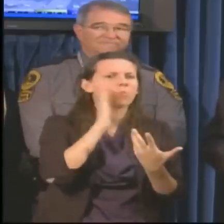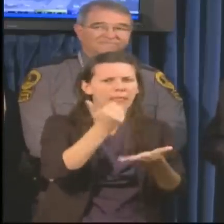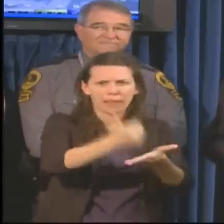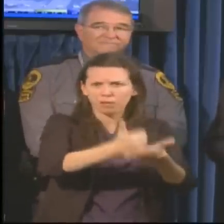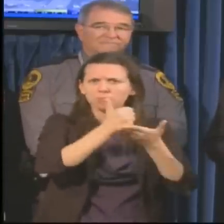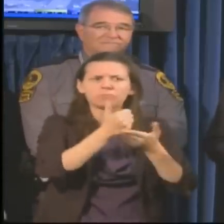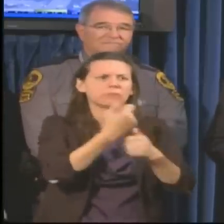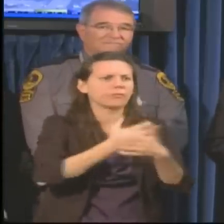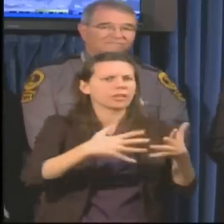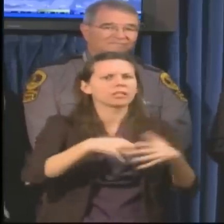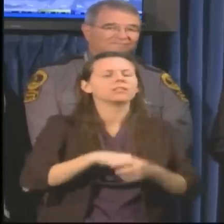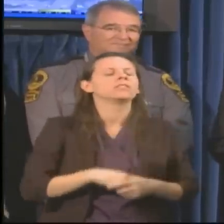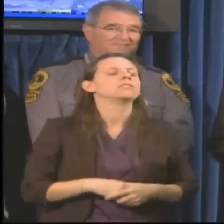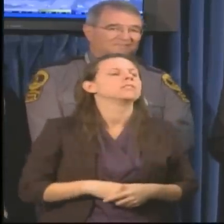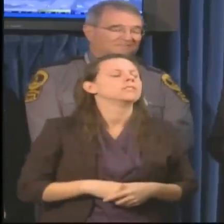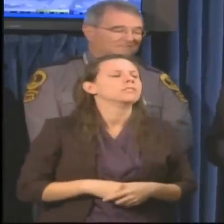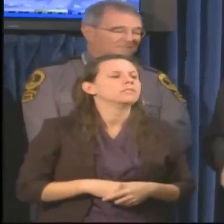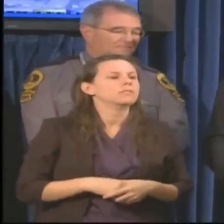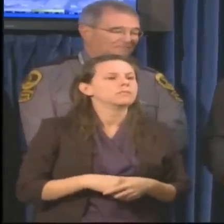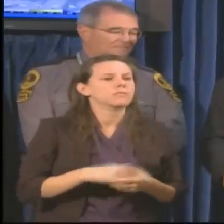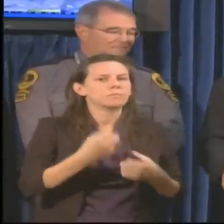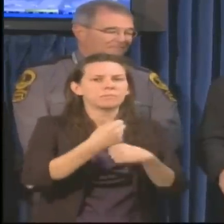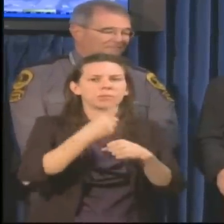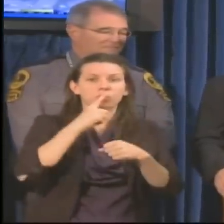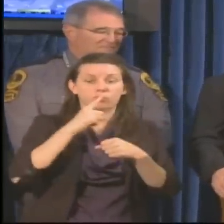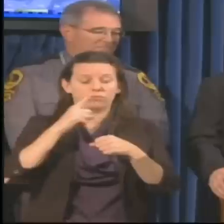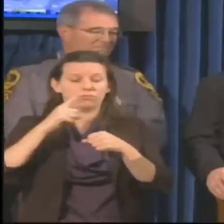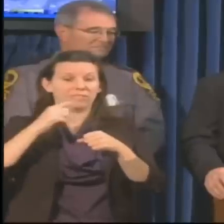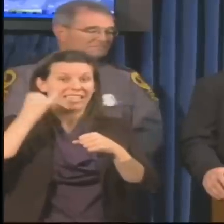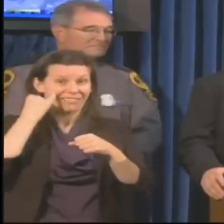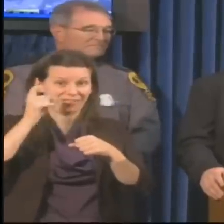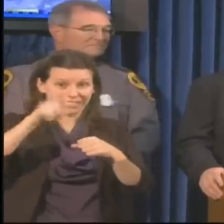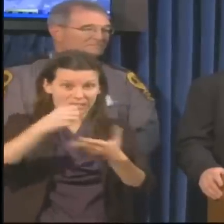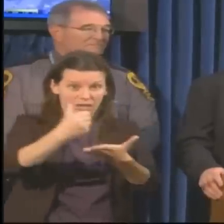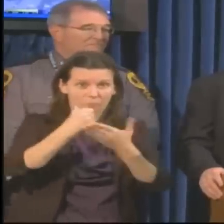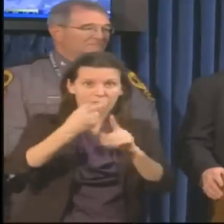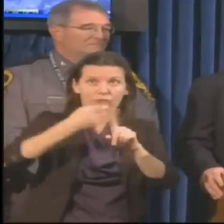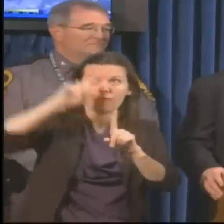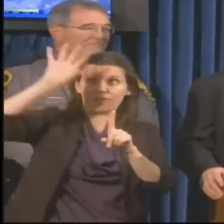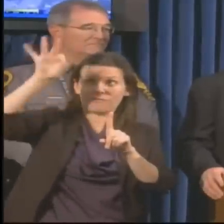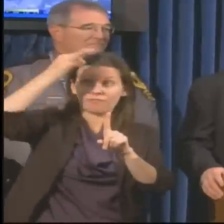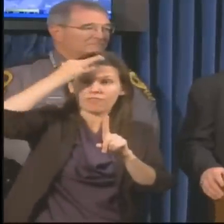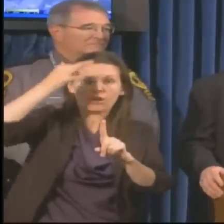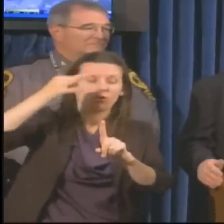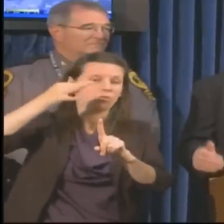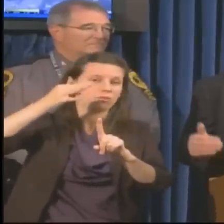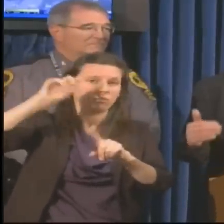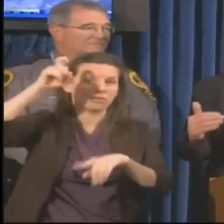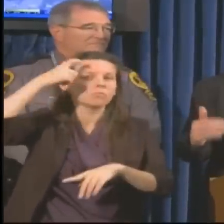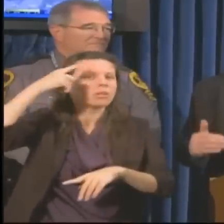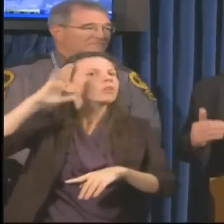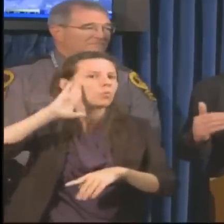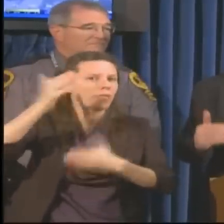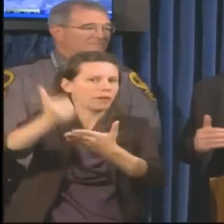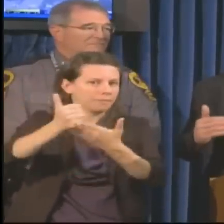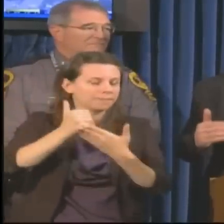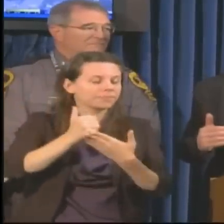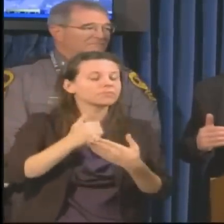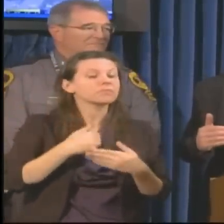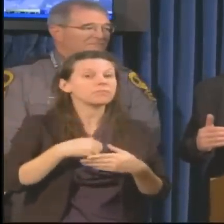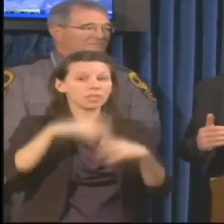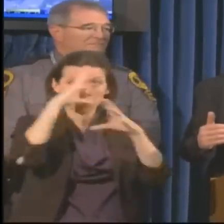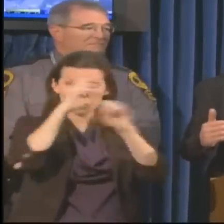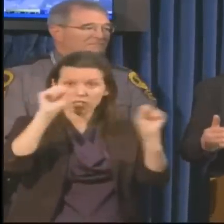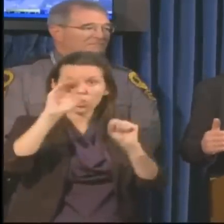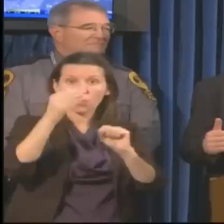applications for help to the federal government. In the conversation with President Obama, he indicated that at 5 p.m.